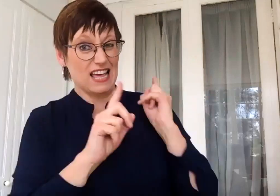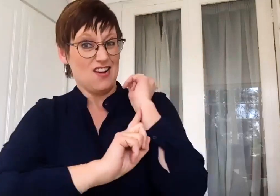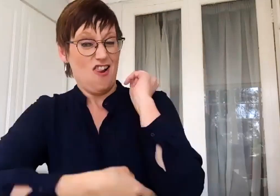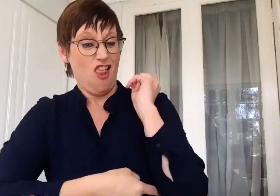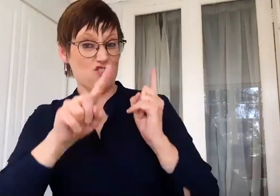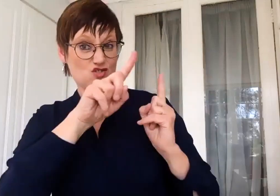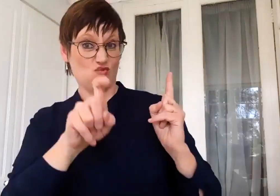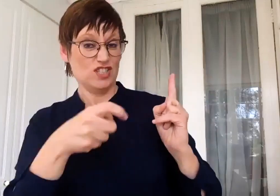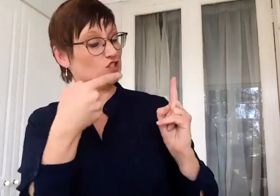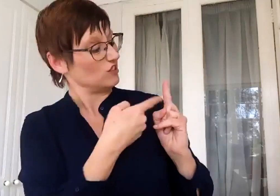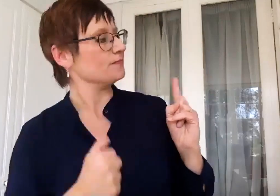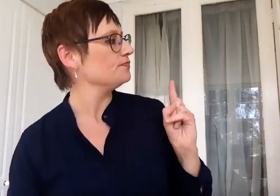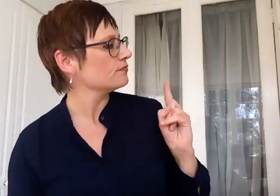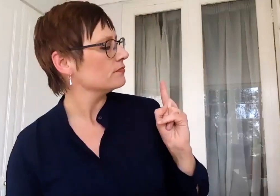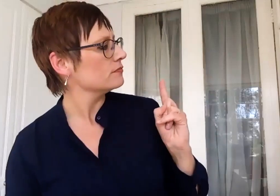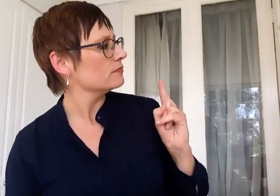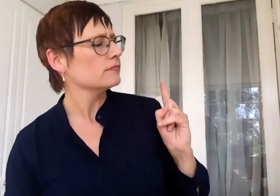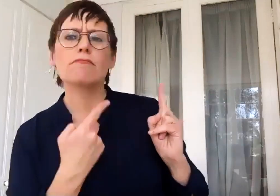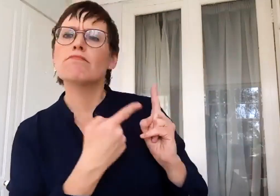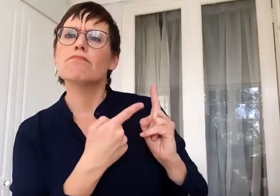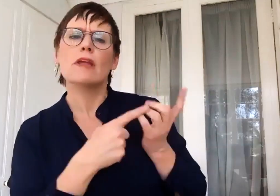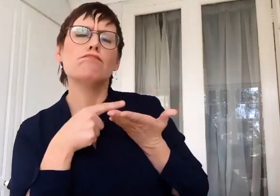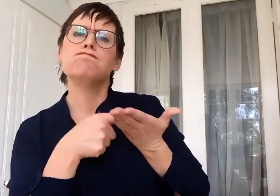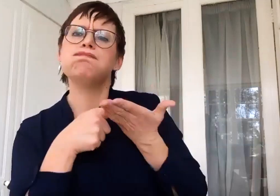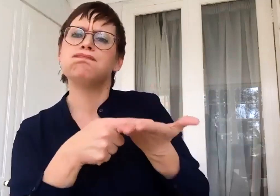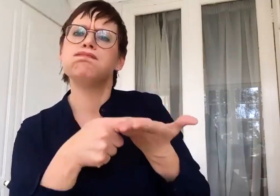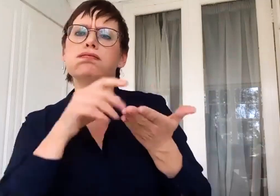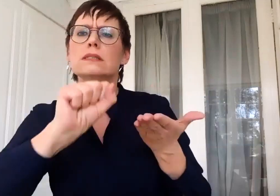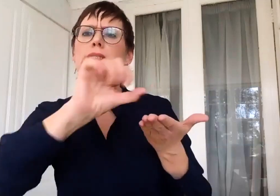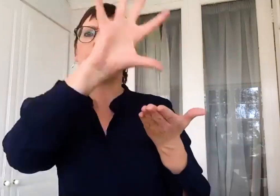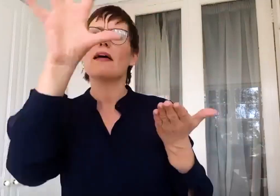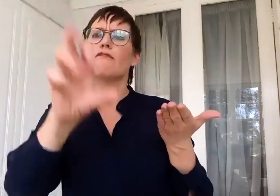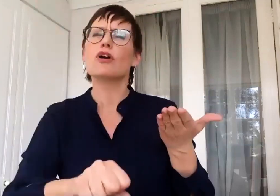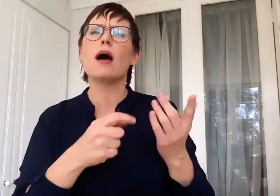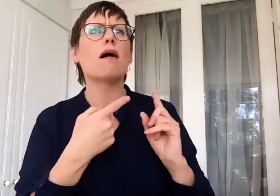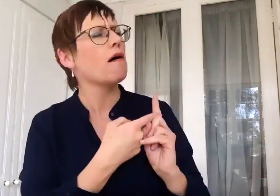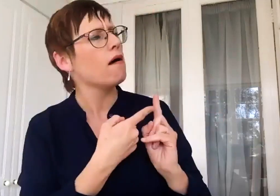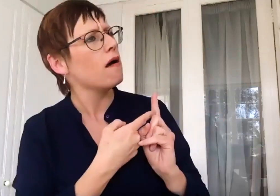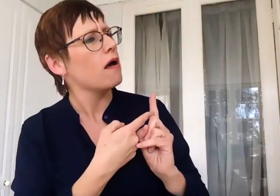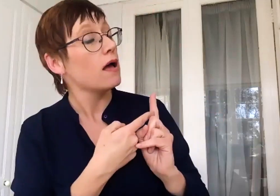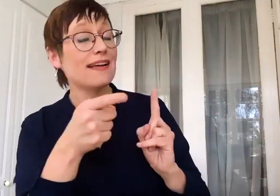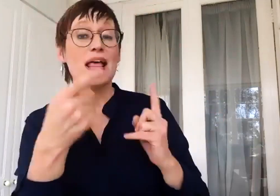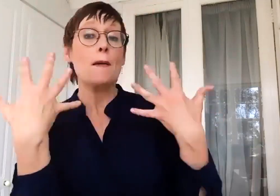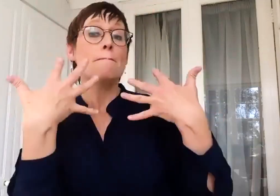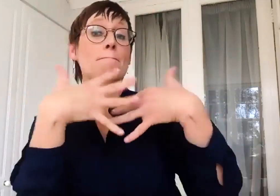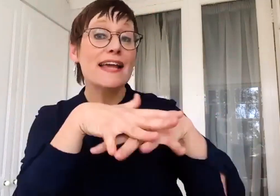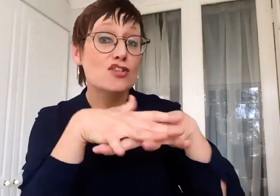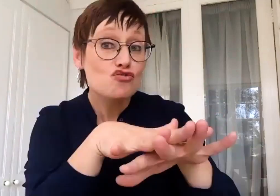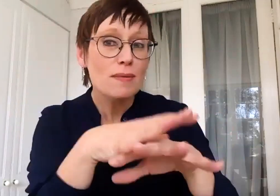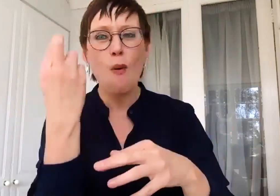explore with you. What is the state of debate on the question of to mainstream or not to mainstream